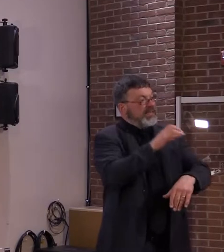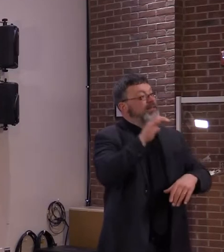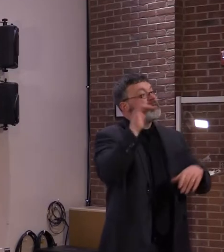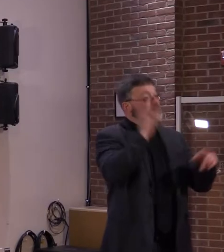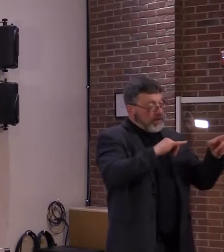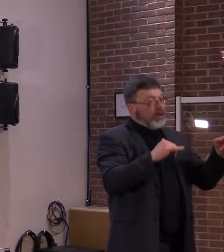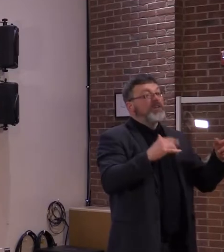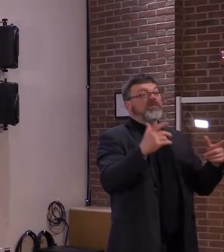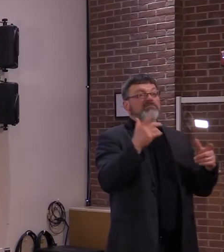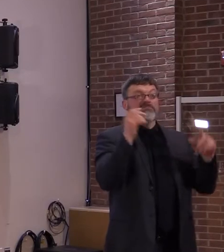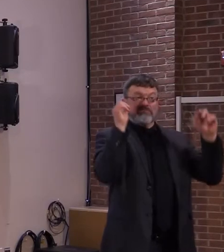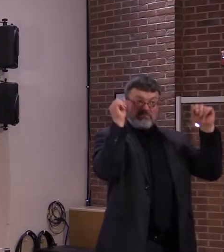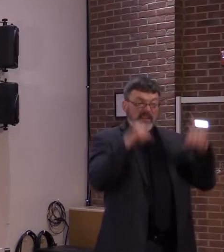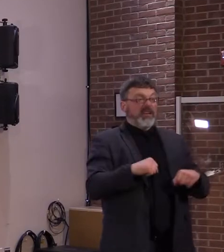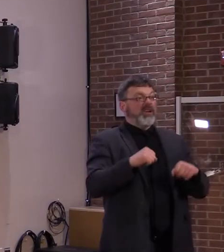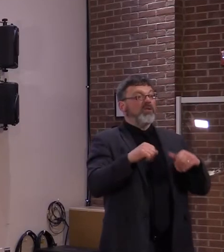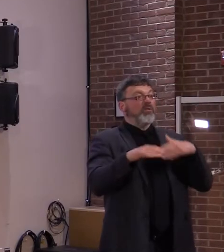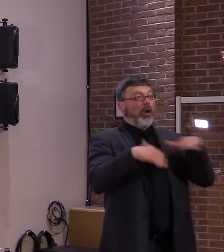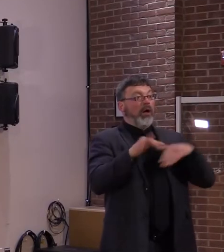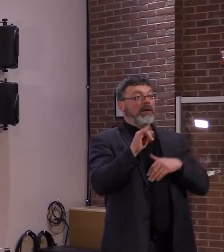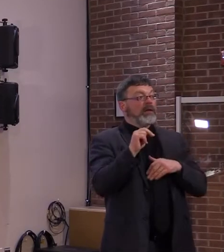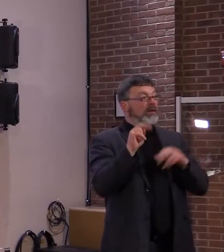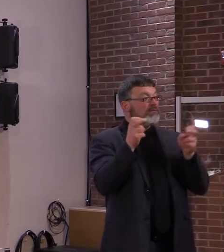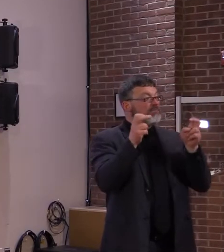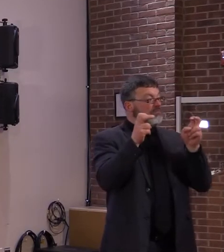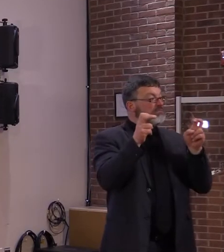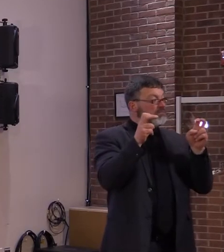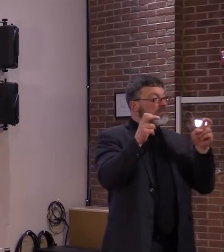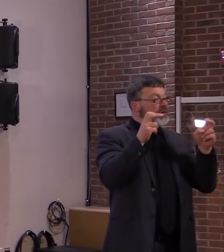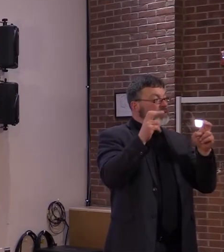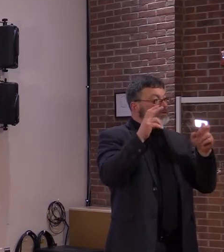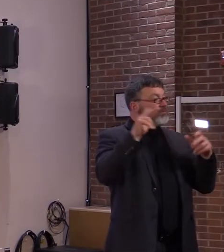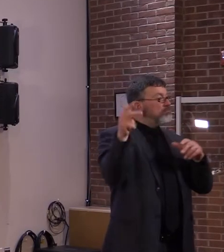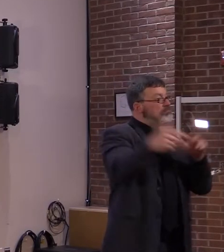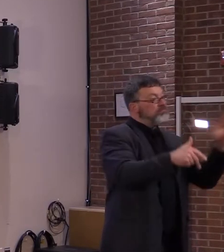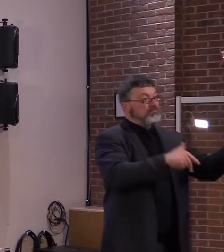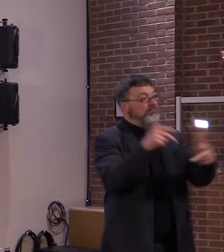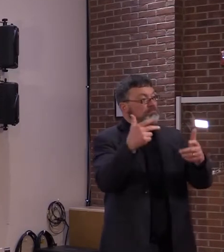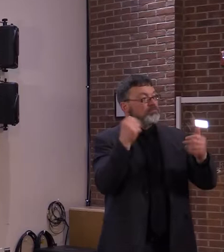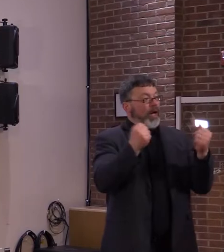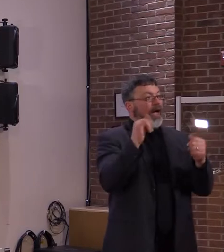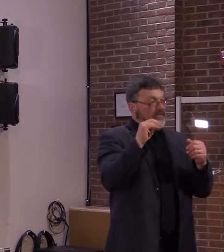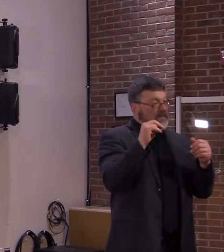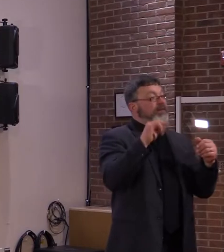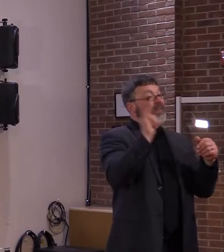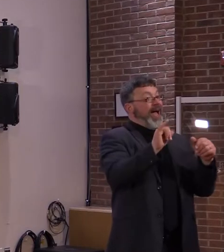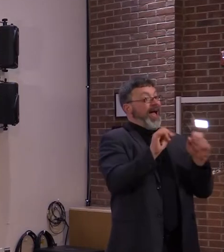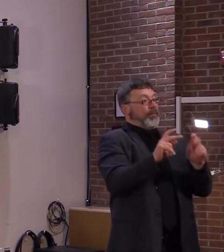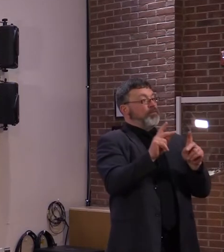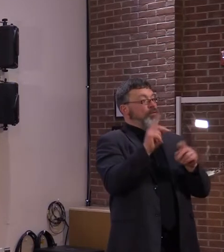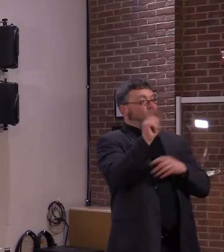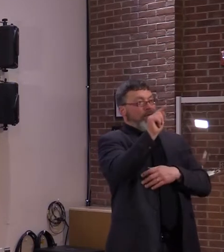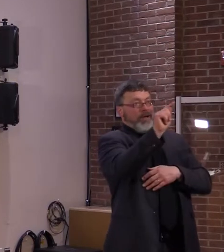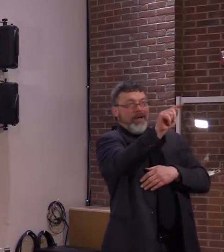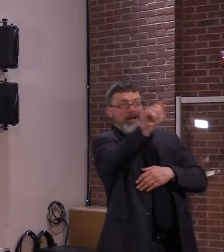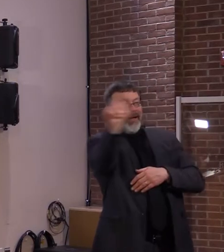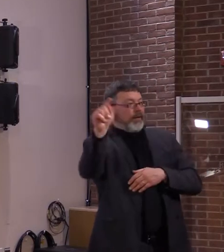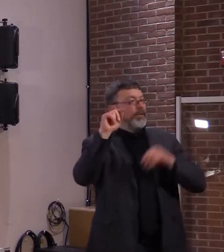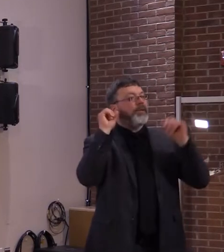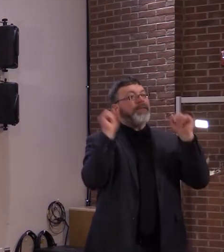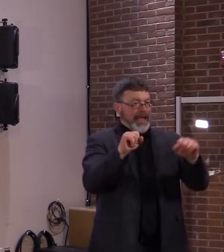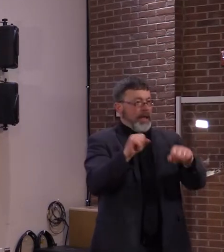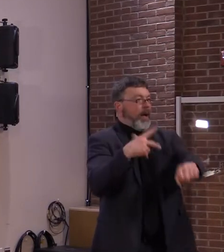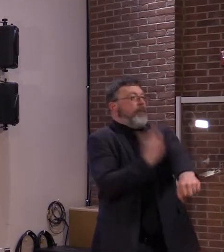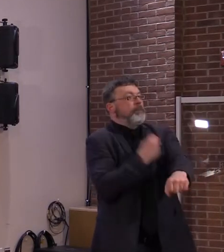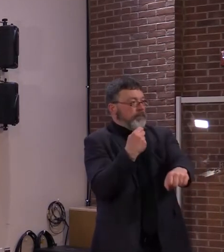more opportunities for people to be vaccinated, kind of bringing the vaccine to them